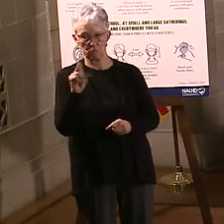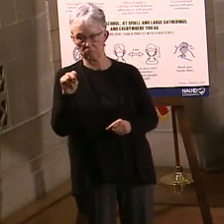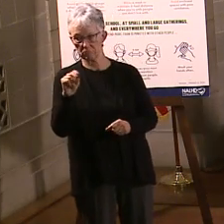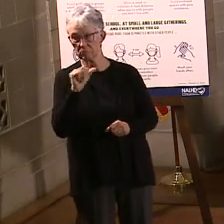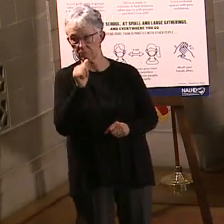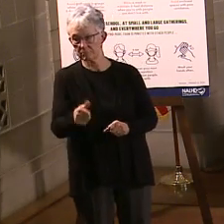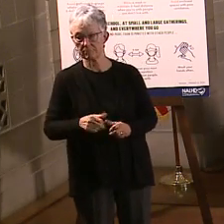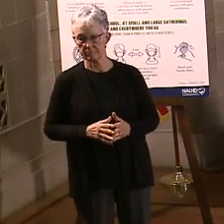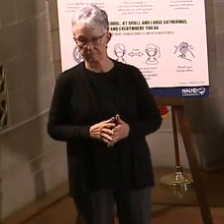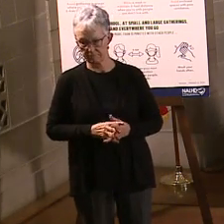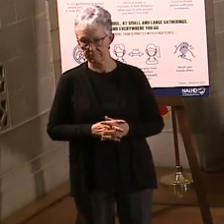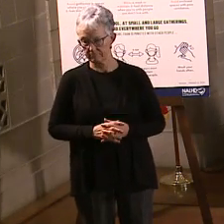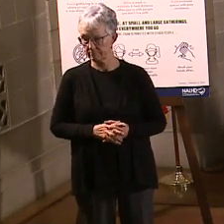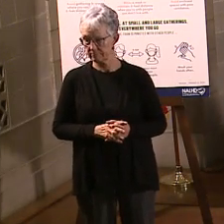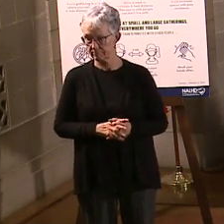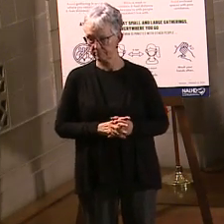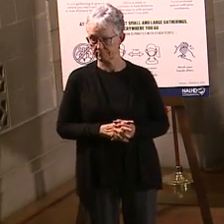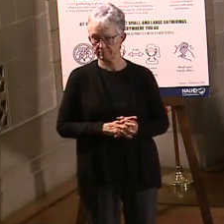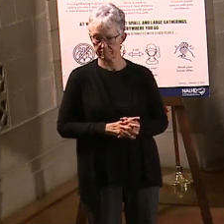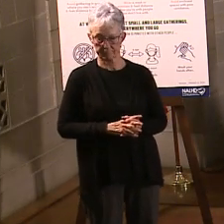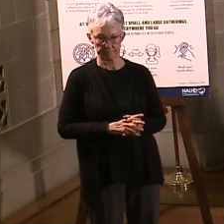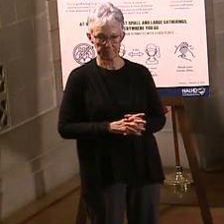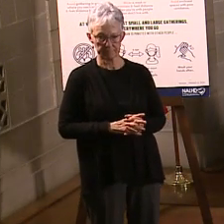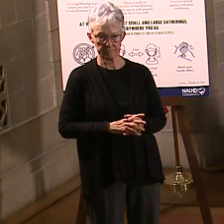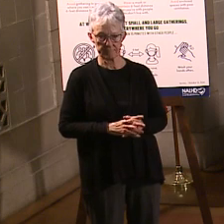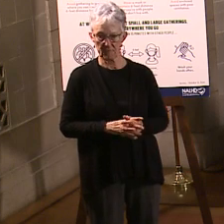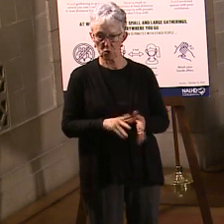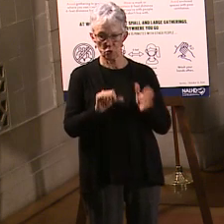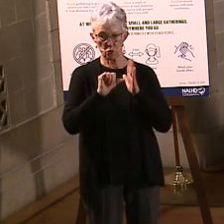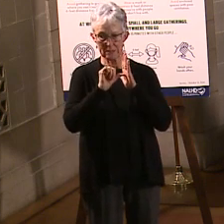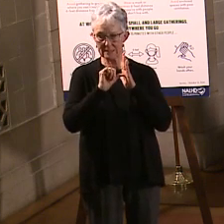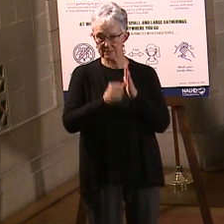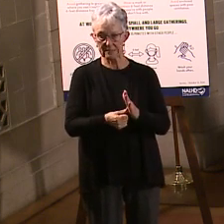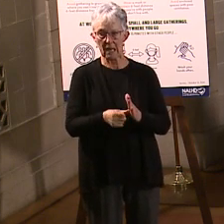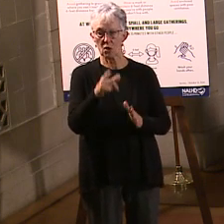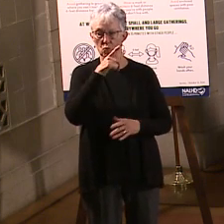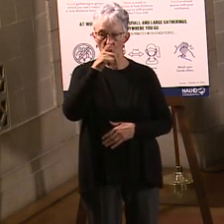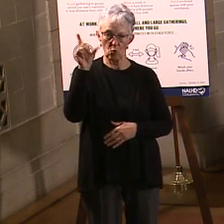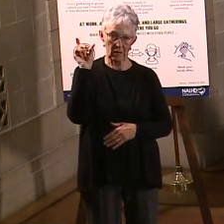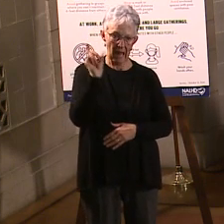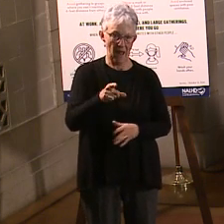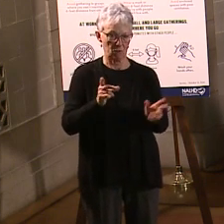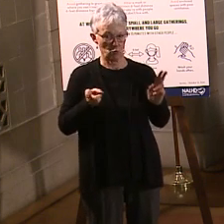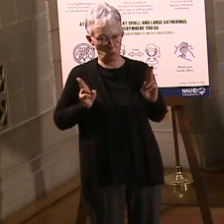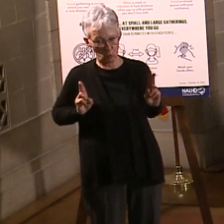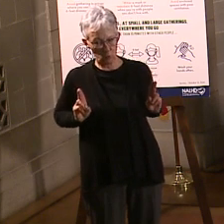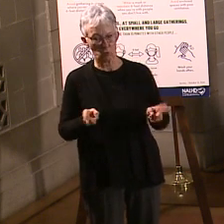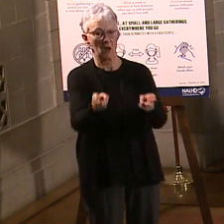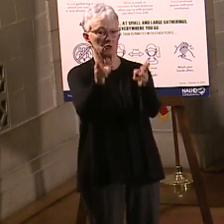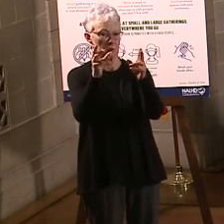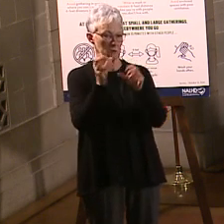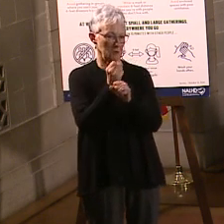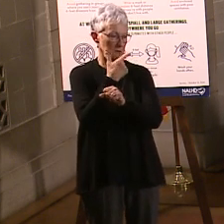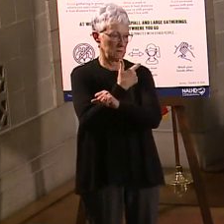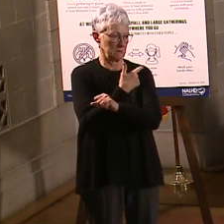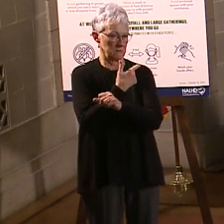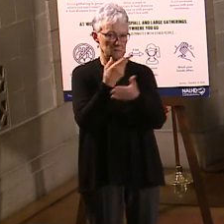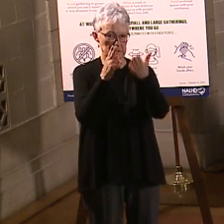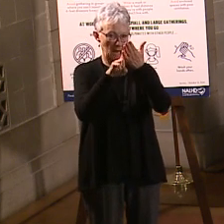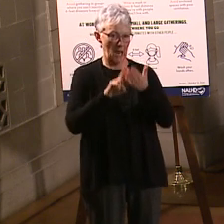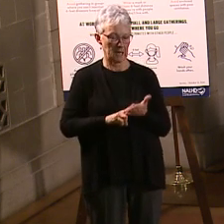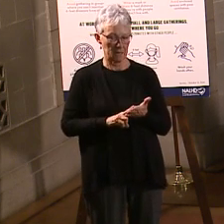Thank you, Lori. So, again, just emphasizing that you don't have to all rush to get signed up right away. We want you to do it in